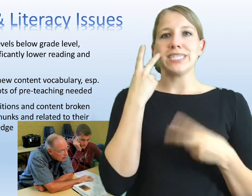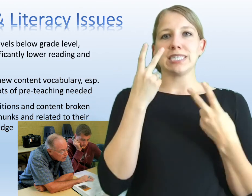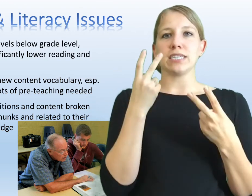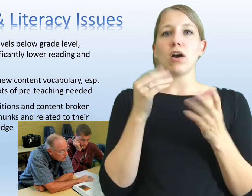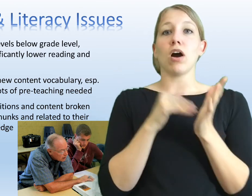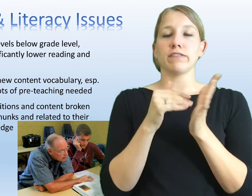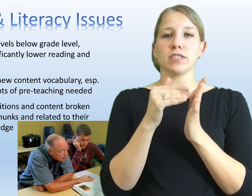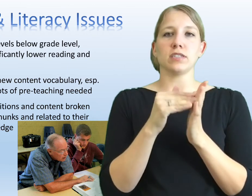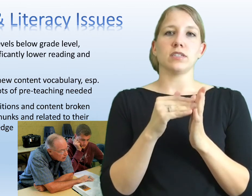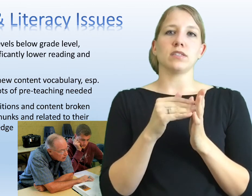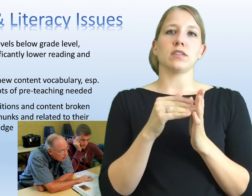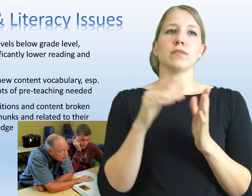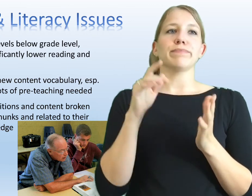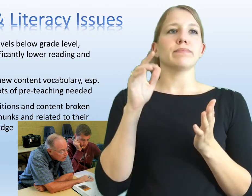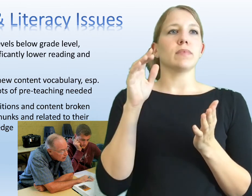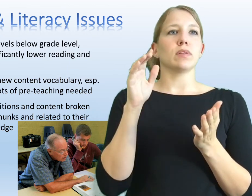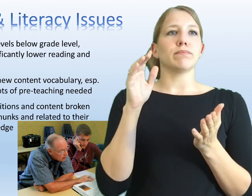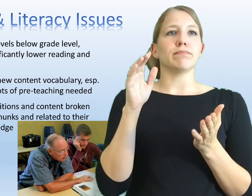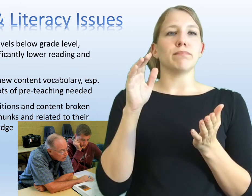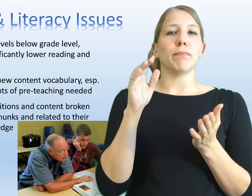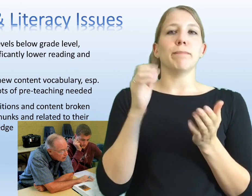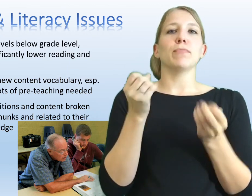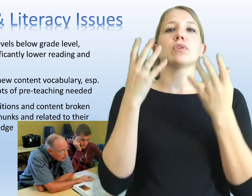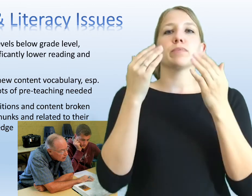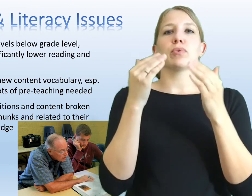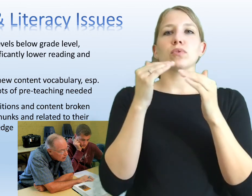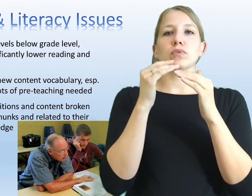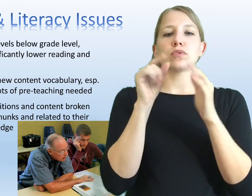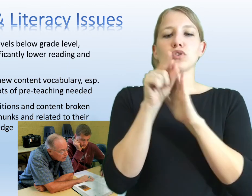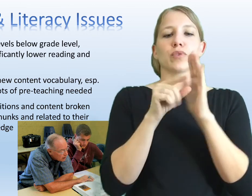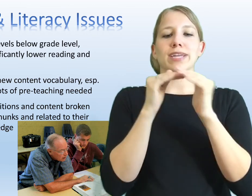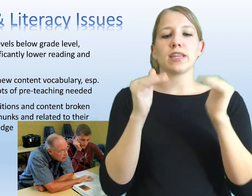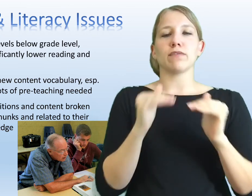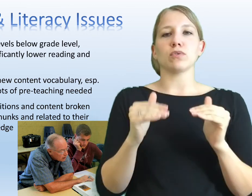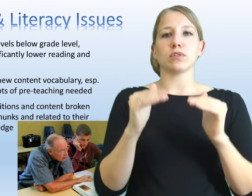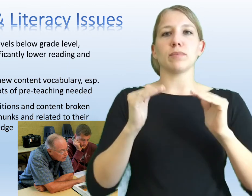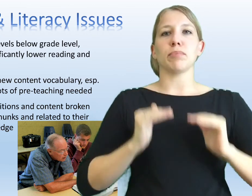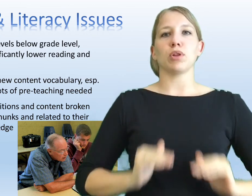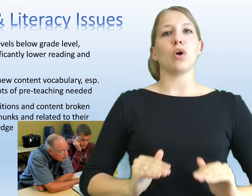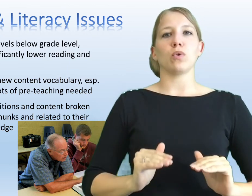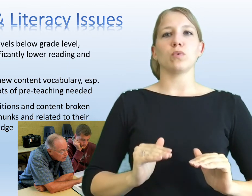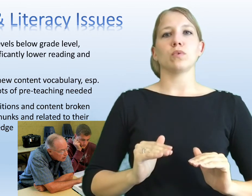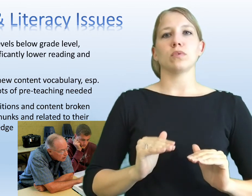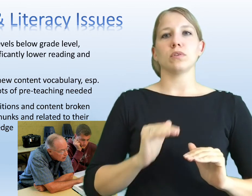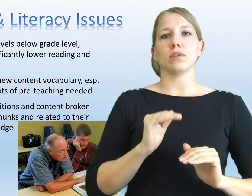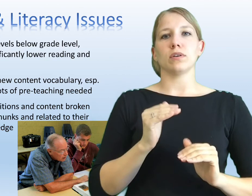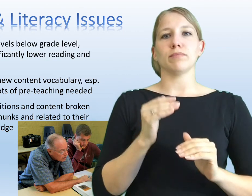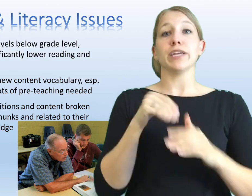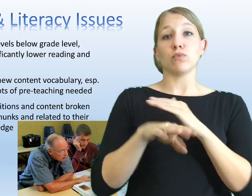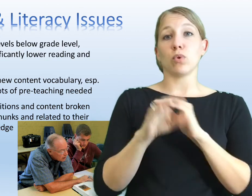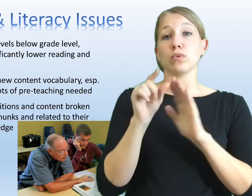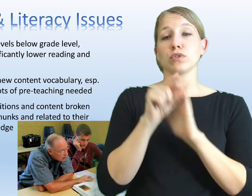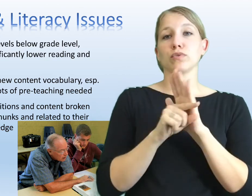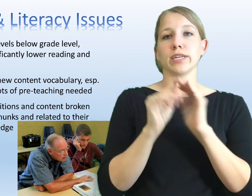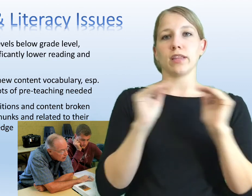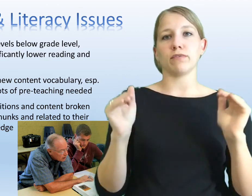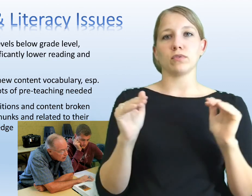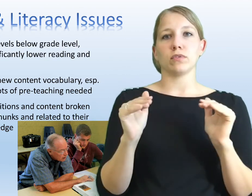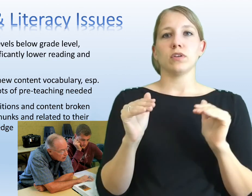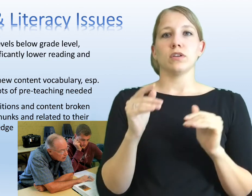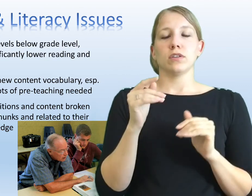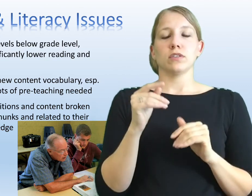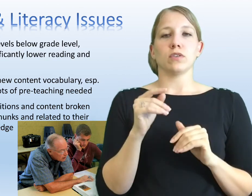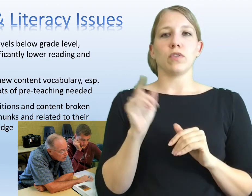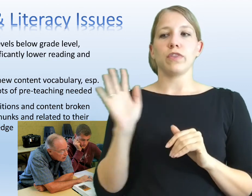we see often is the multiple grade levels below enrolled grade